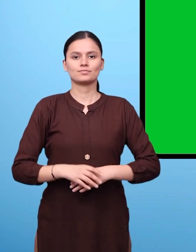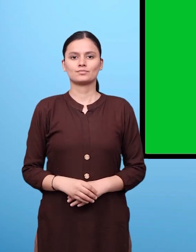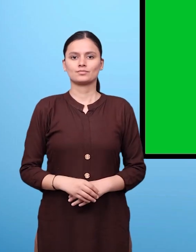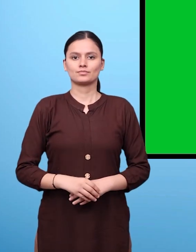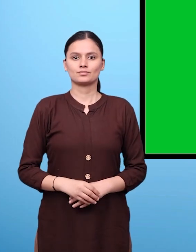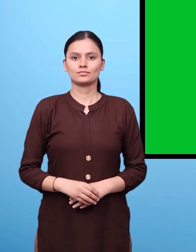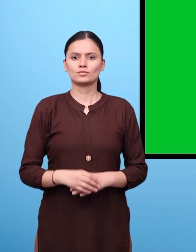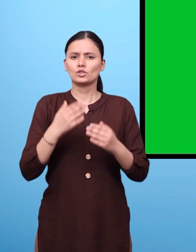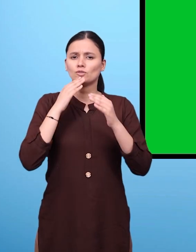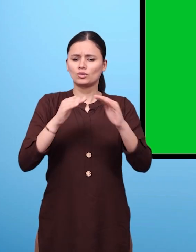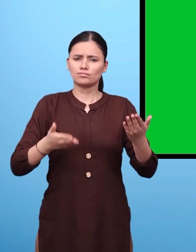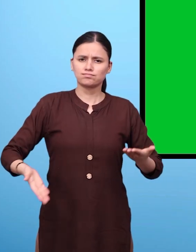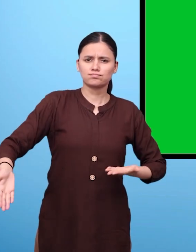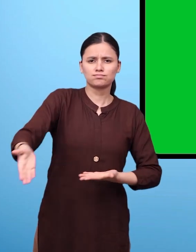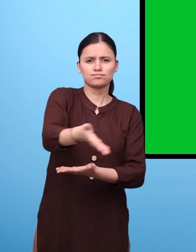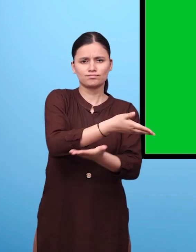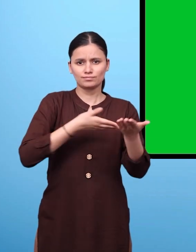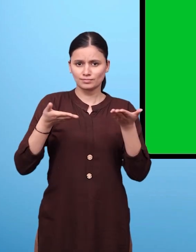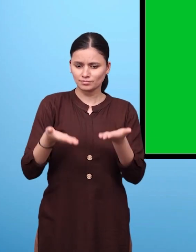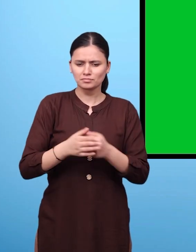Let the children experience the surfaces